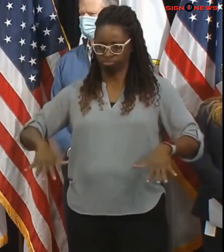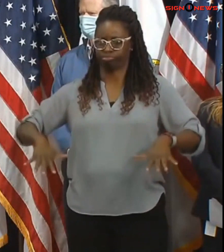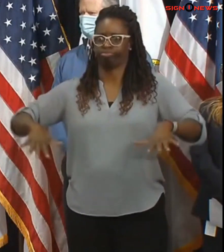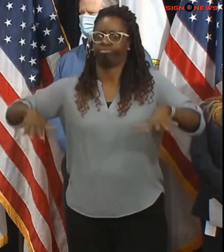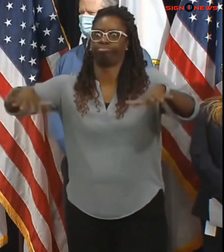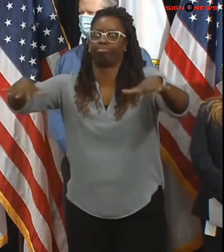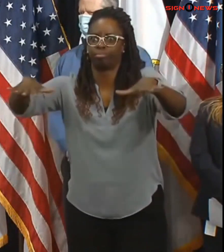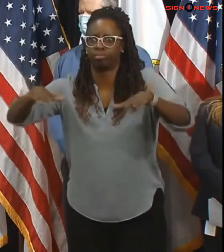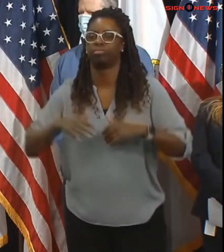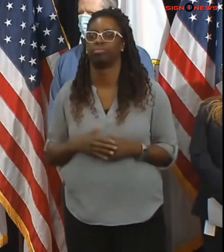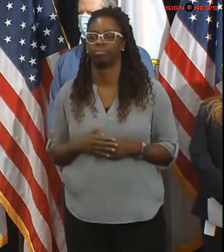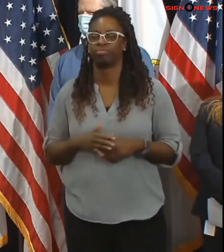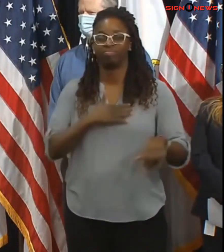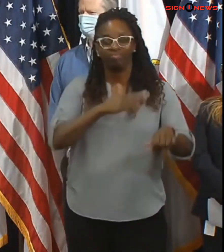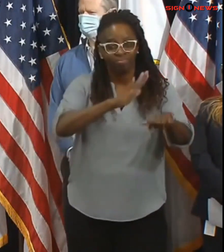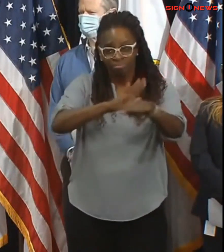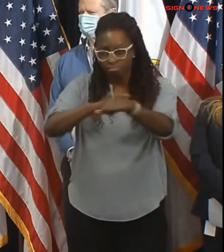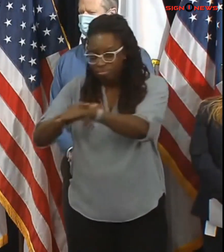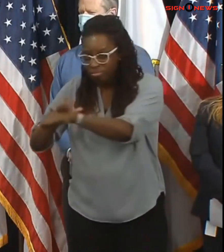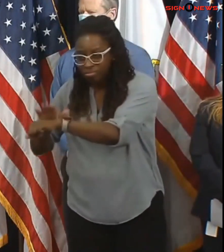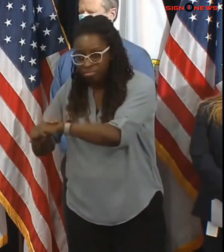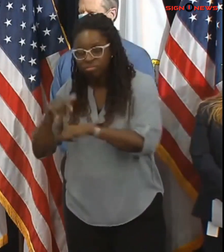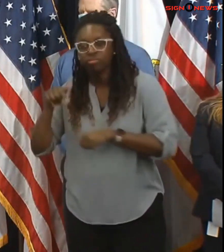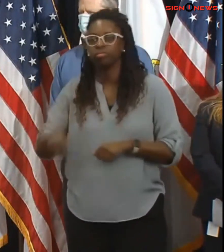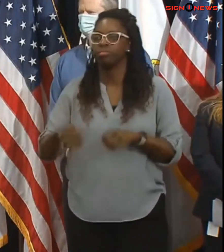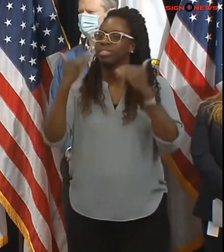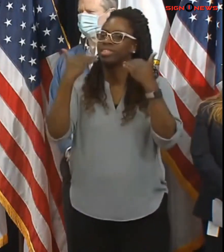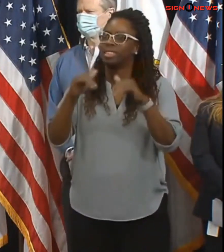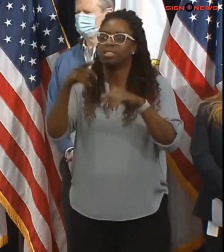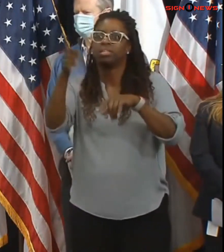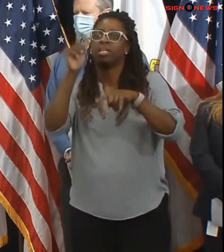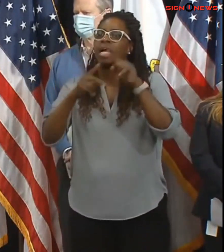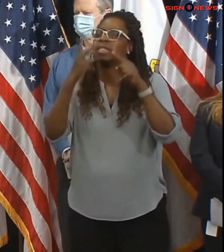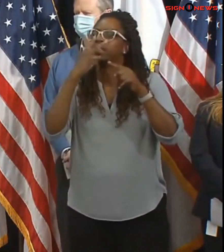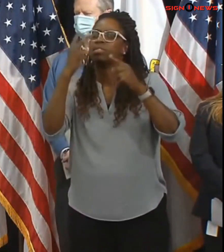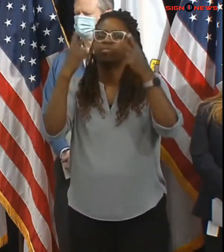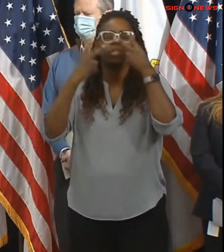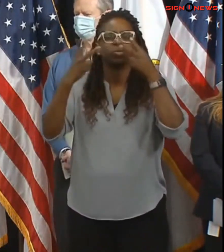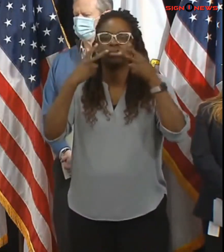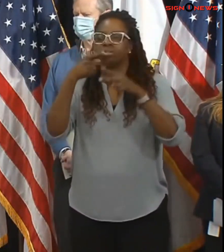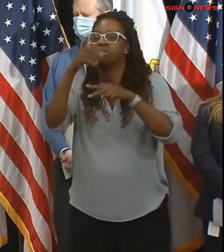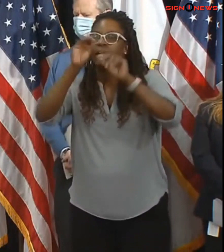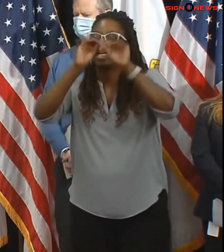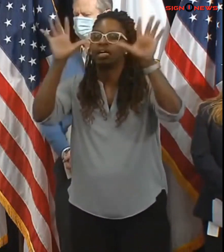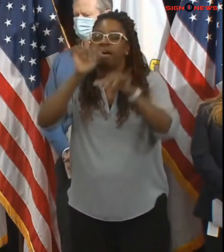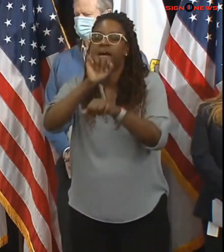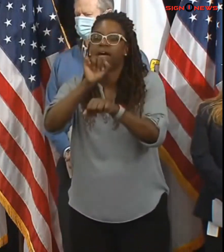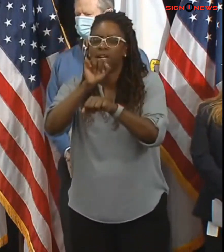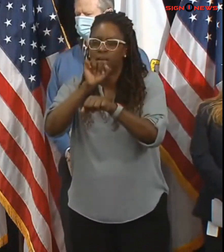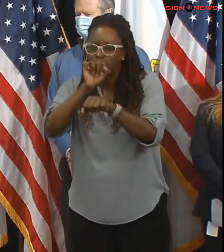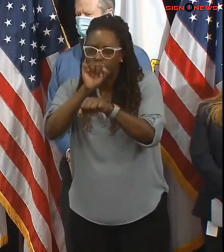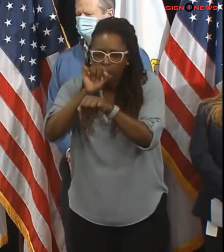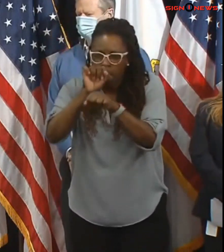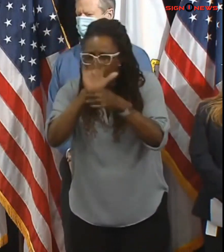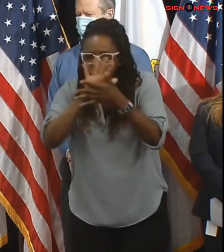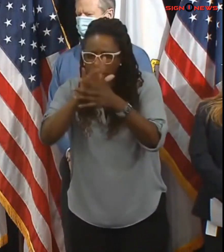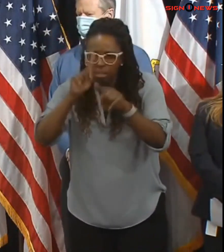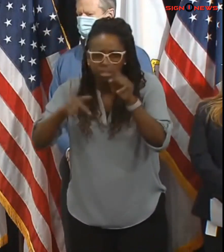road surfaces quickly covering payment that was previously cleared mass dot and the mbta are well